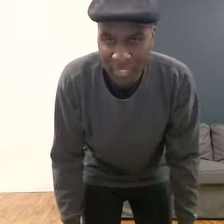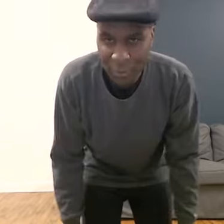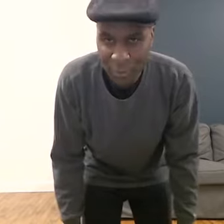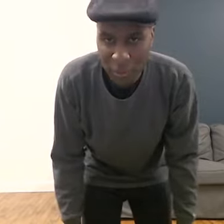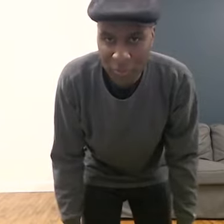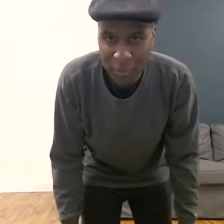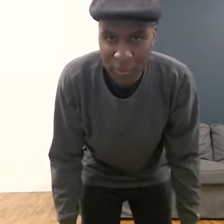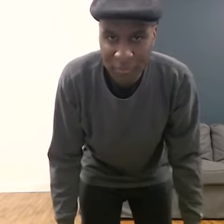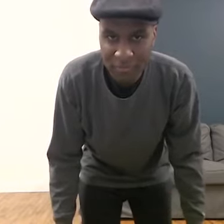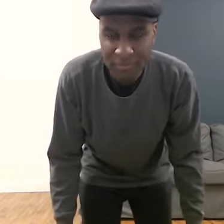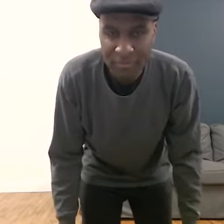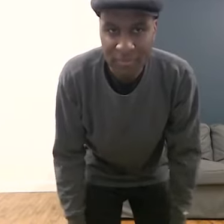Torvo.